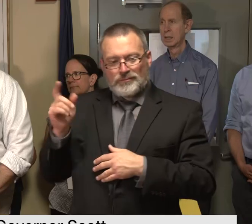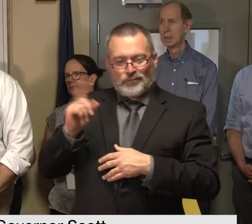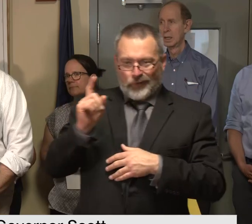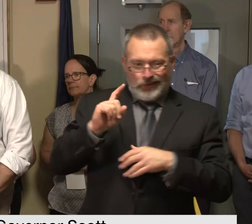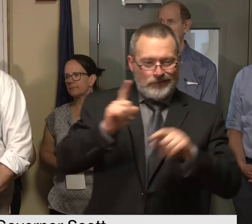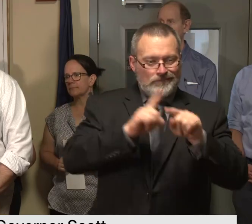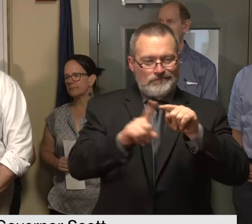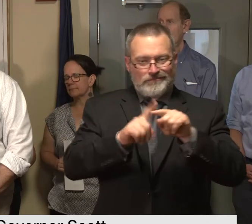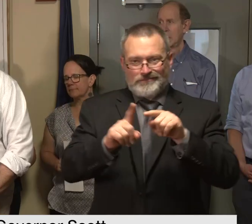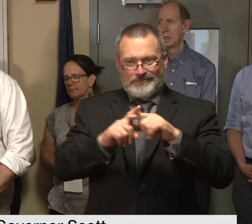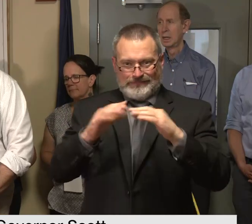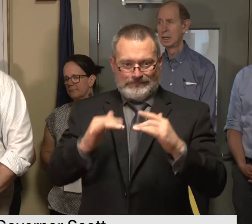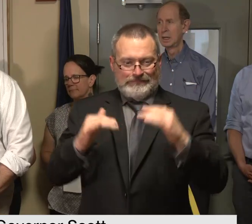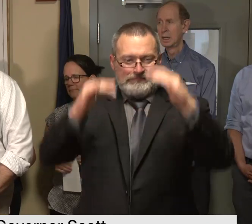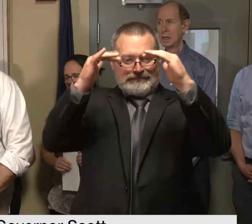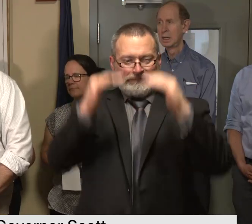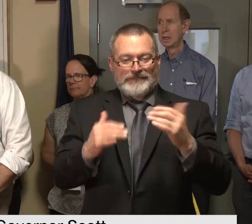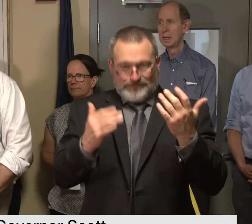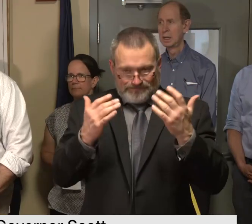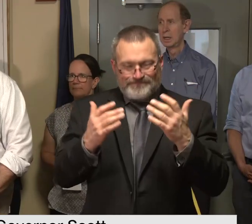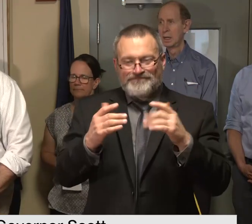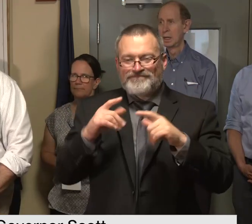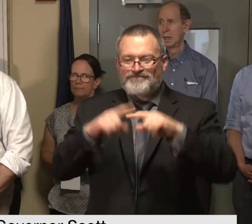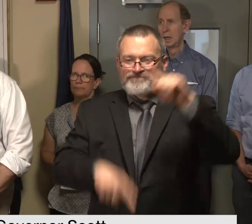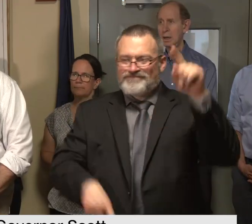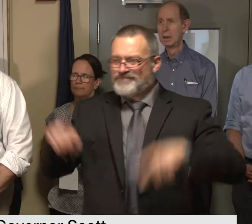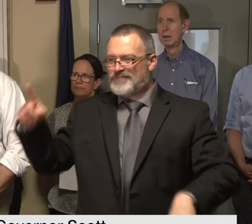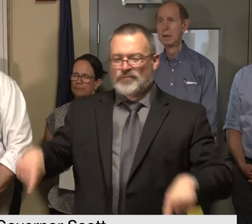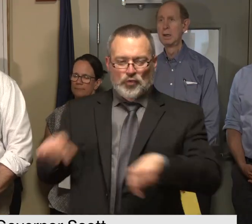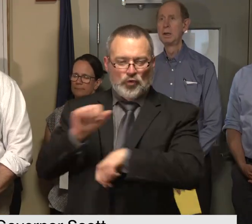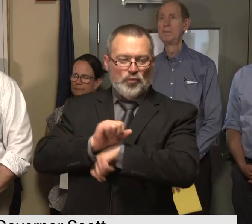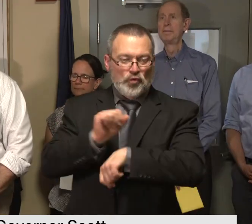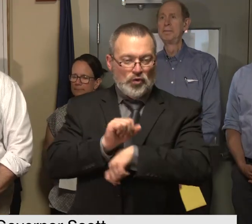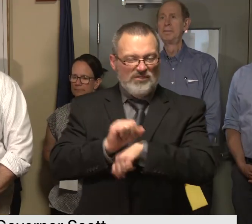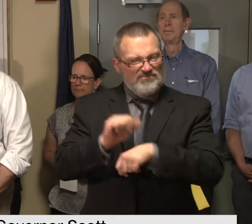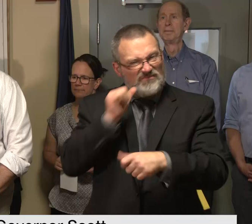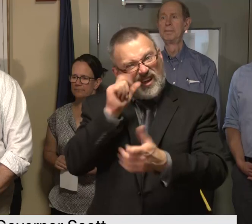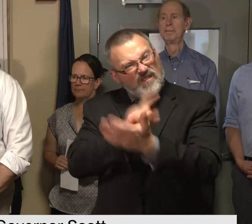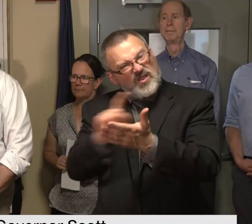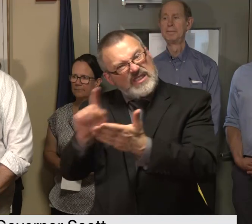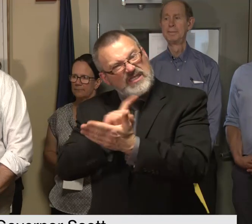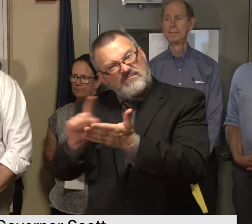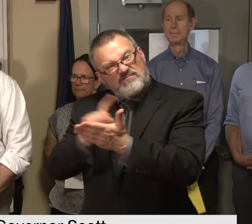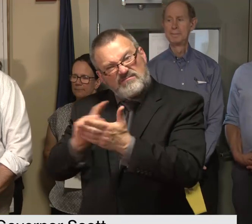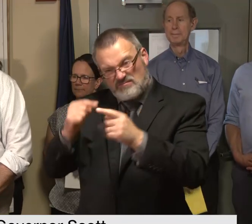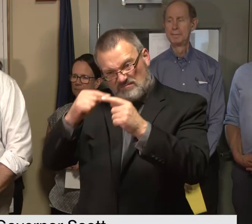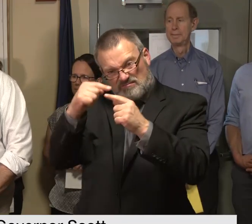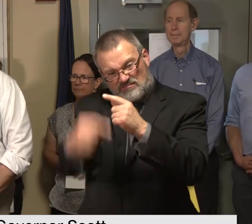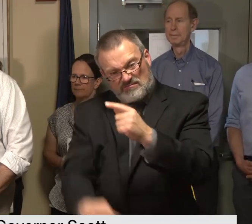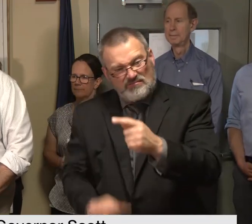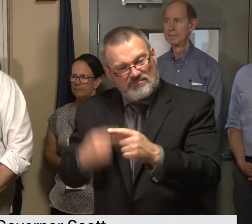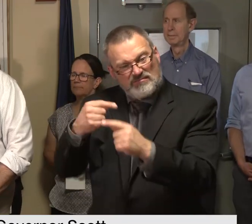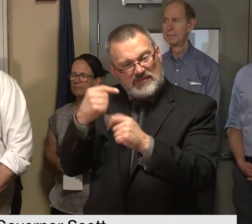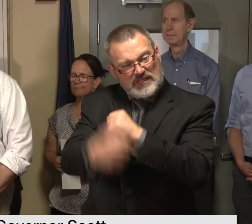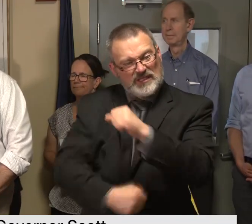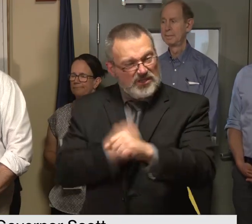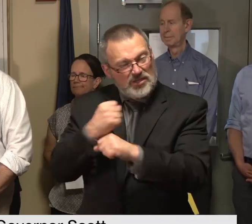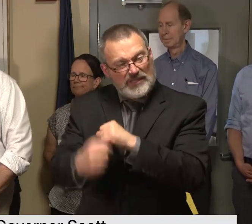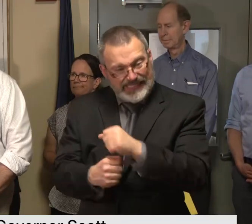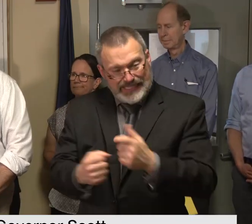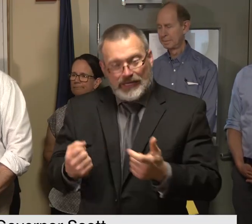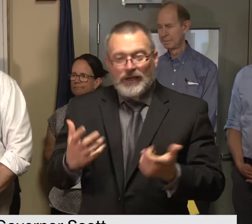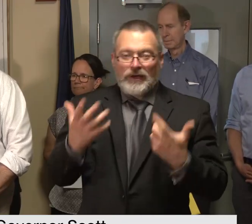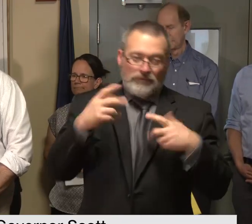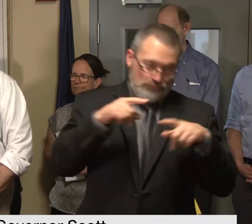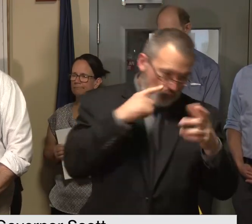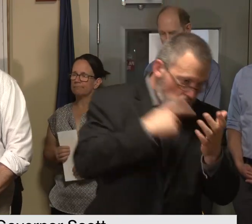do and every week there's culvert work every week there's culvert replacement or there's culvert cleaning and